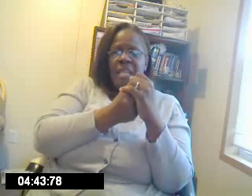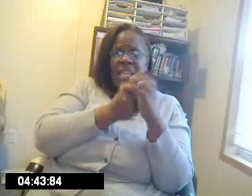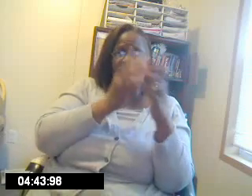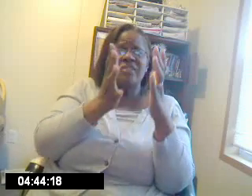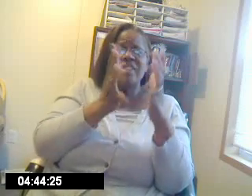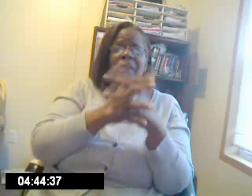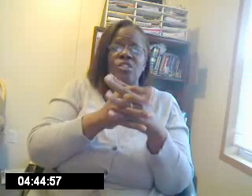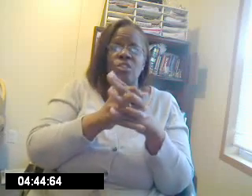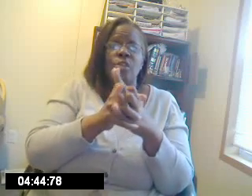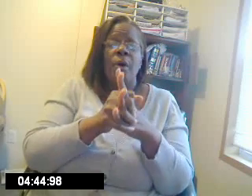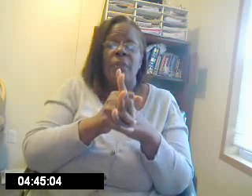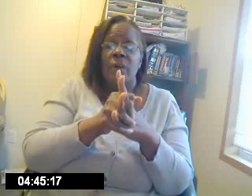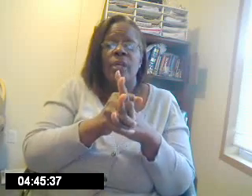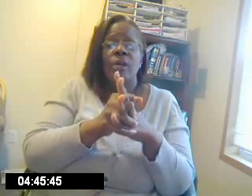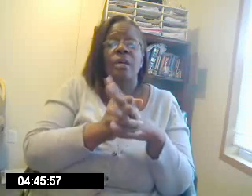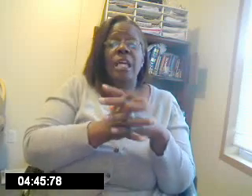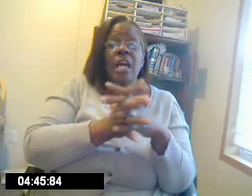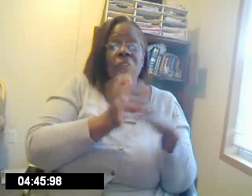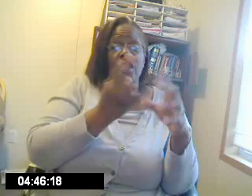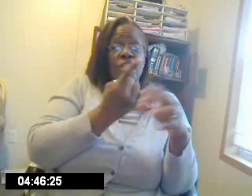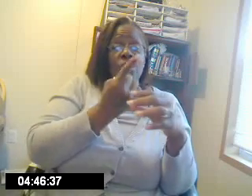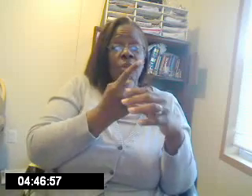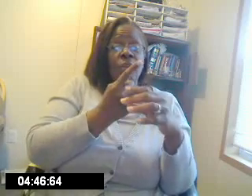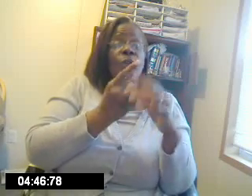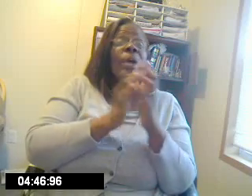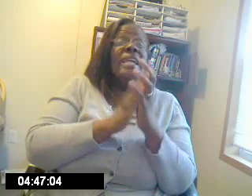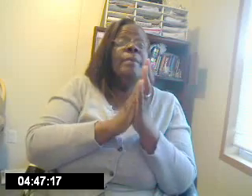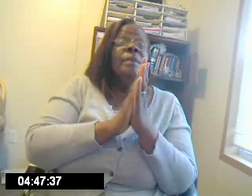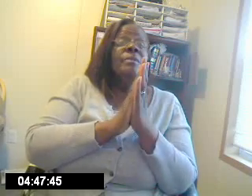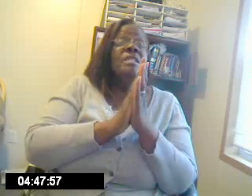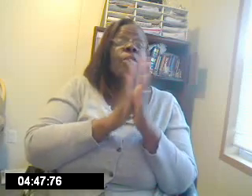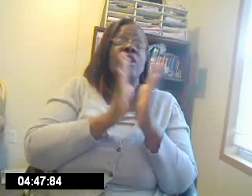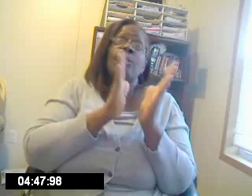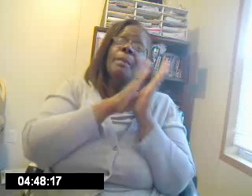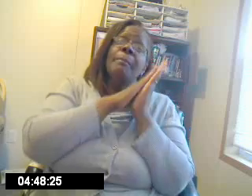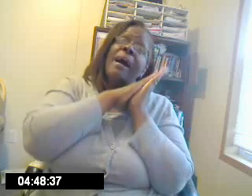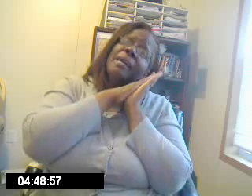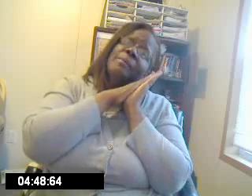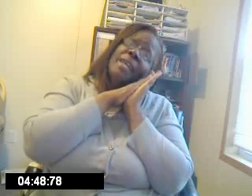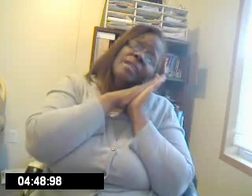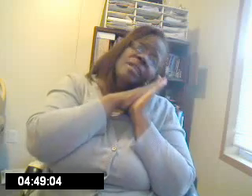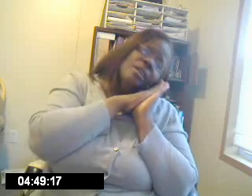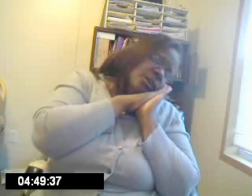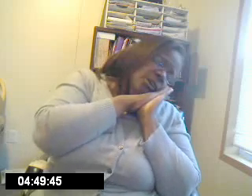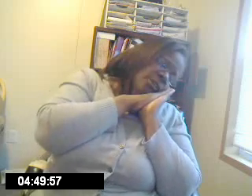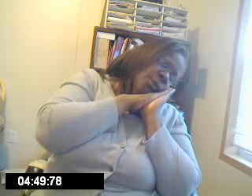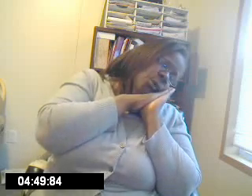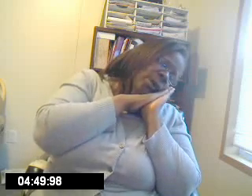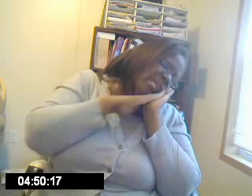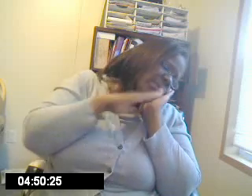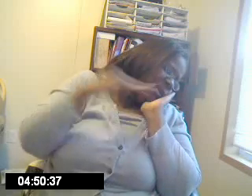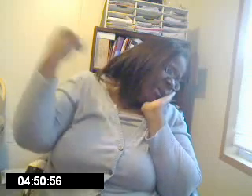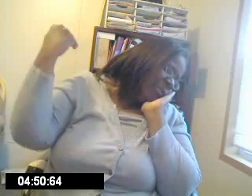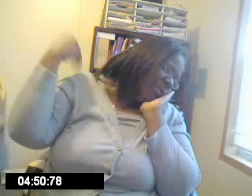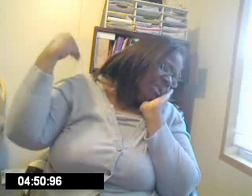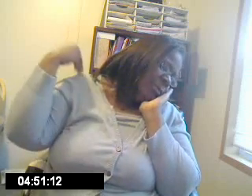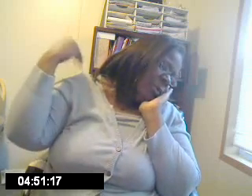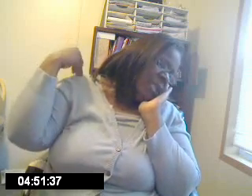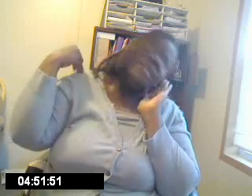If I have time to show you both I will. For the solo. For waking me up this morning. want to mind that. For waking me up this morning.